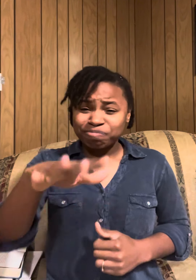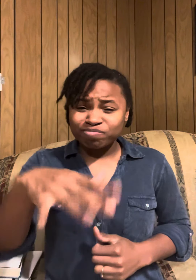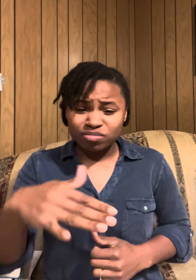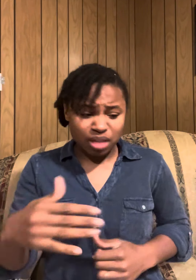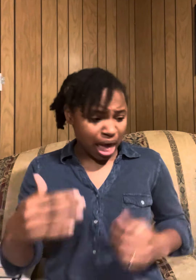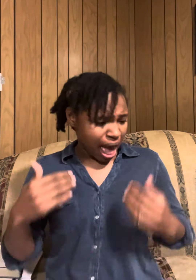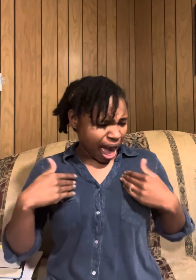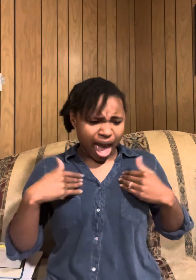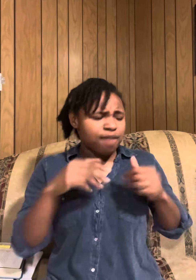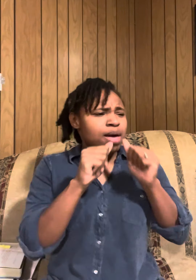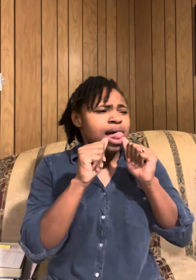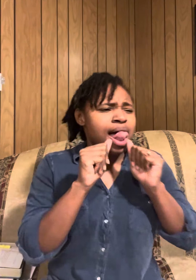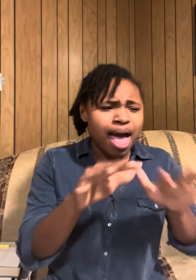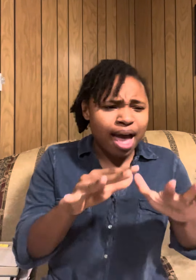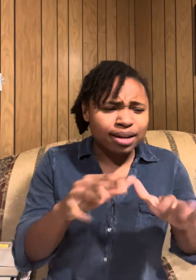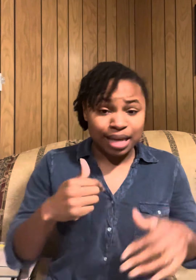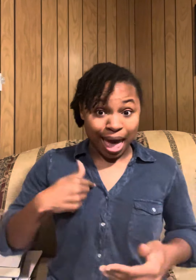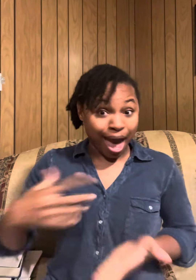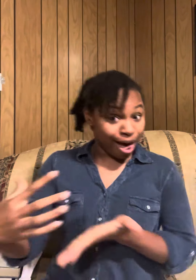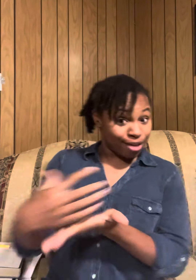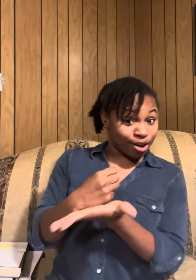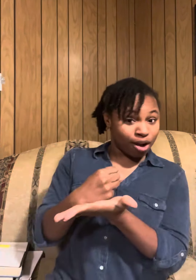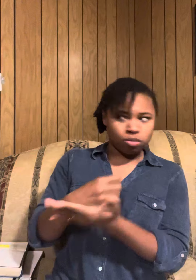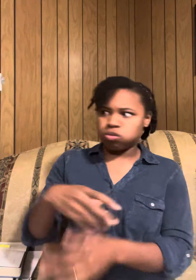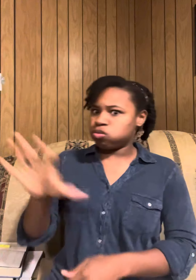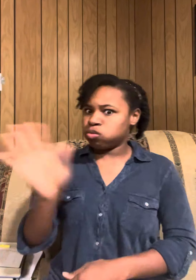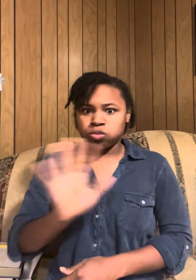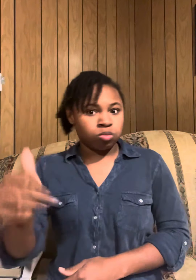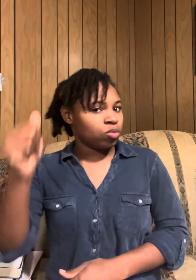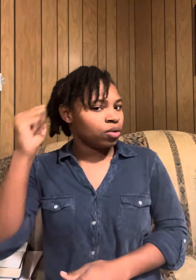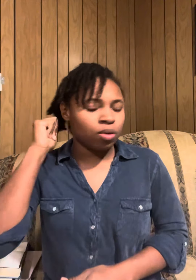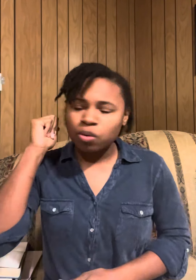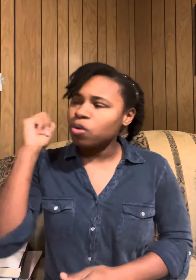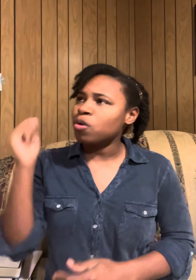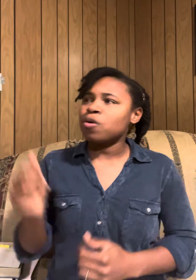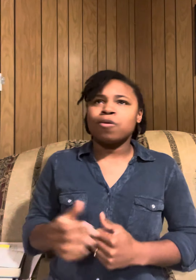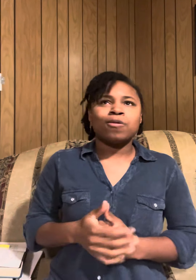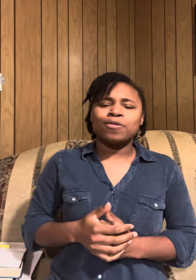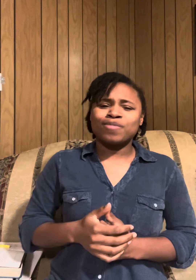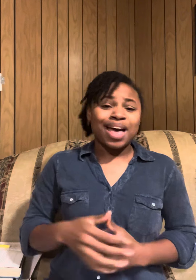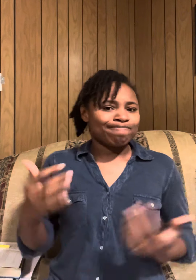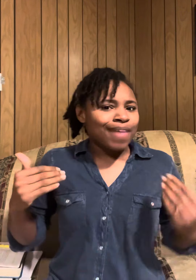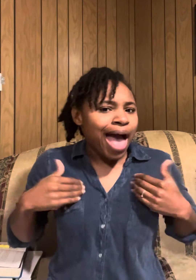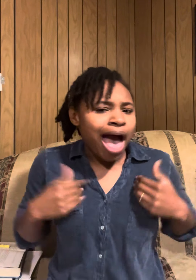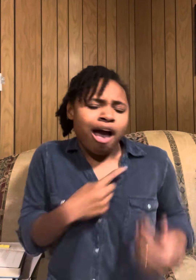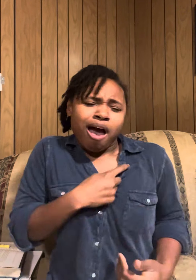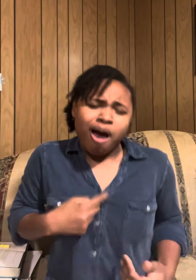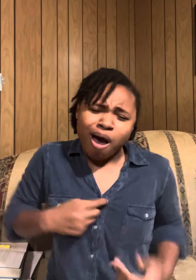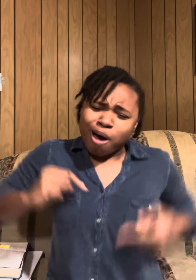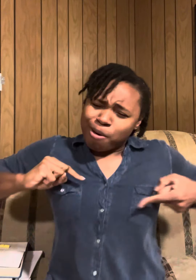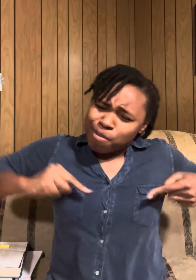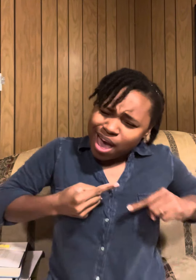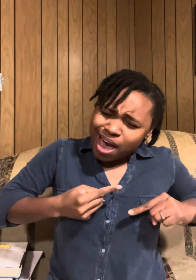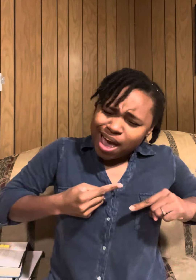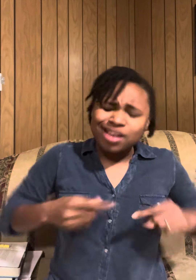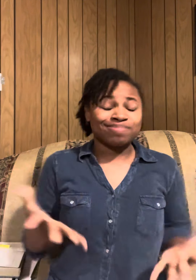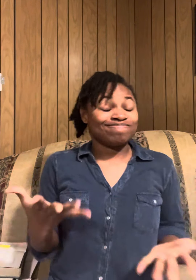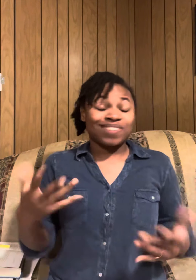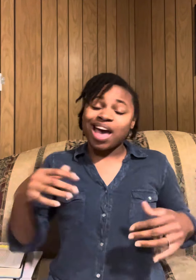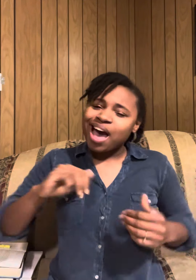I've got some blessings that I don't deserve I've got some scars, but that's how you